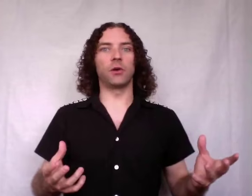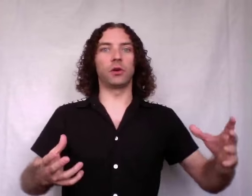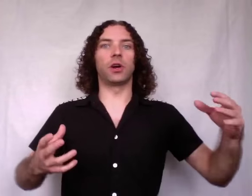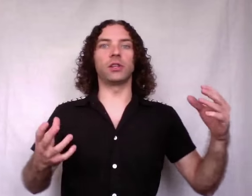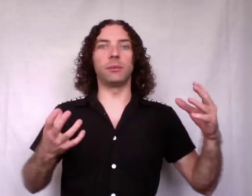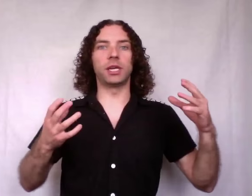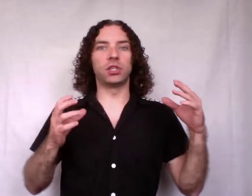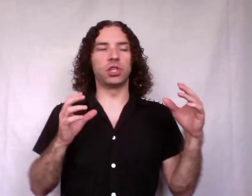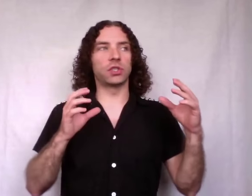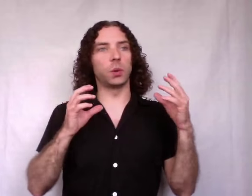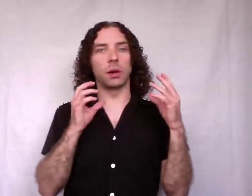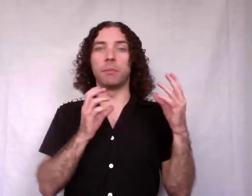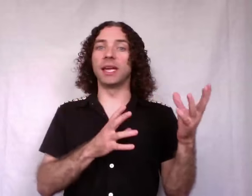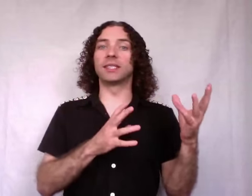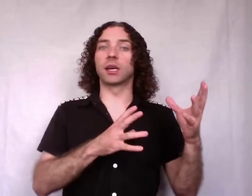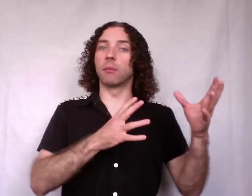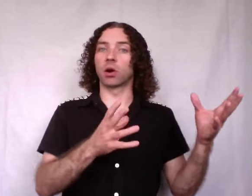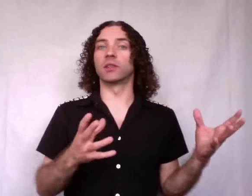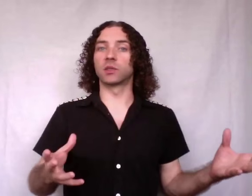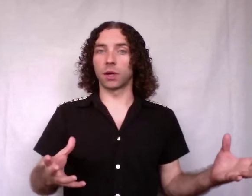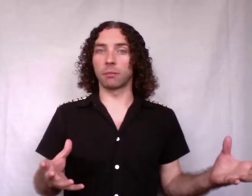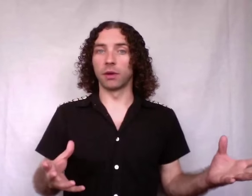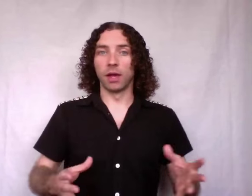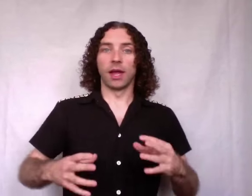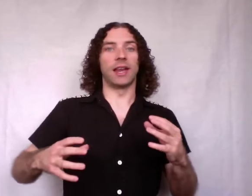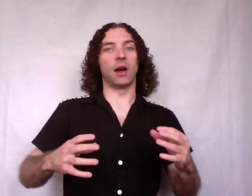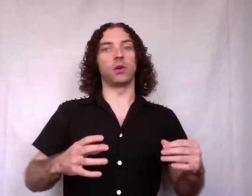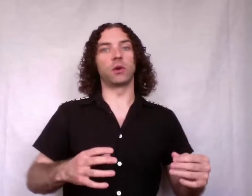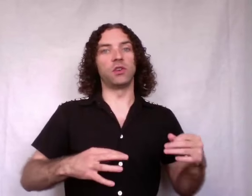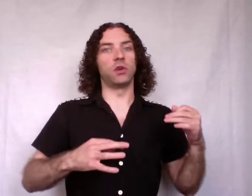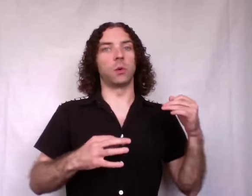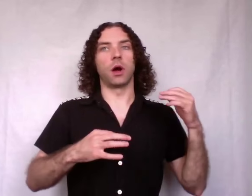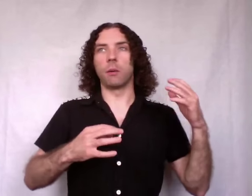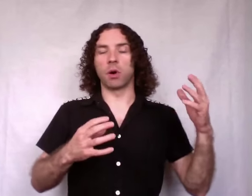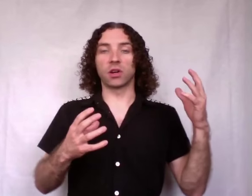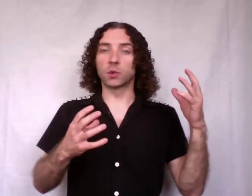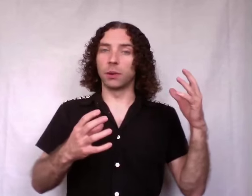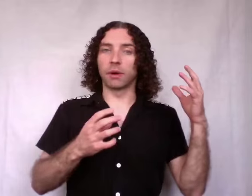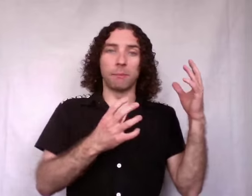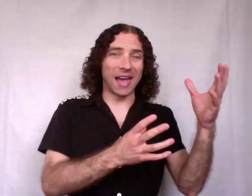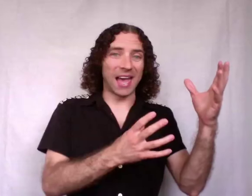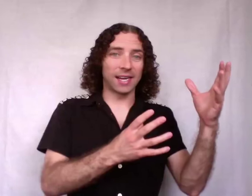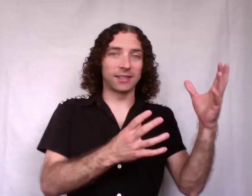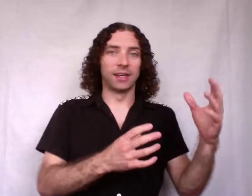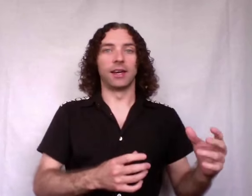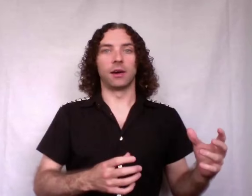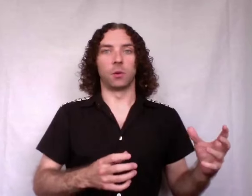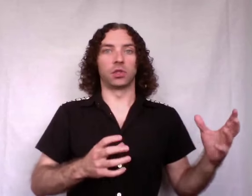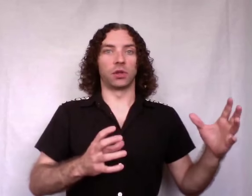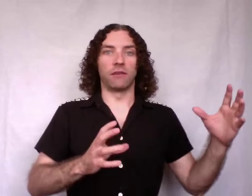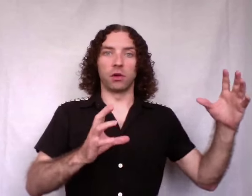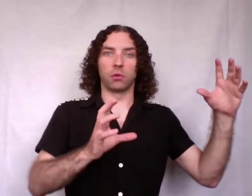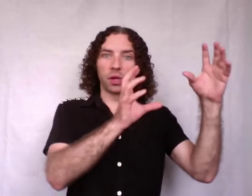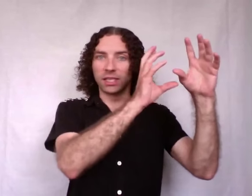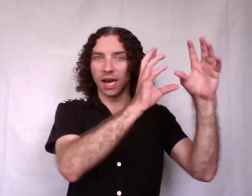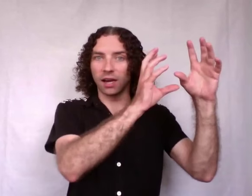you're not limited to just doing a basic mark and sweep. Now you can do a mark sweep compact, which will give you the really tight